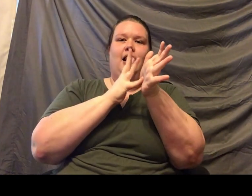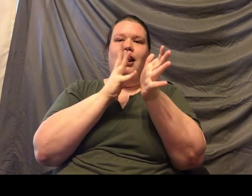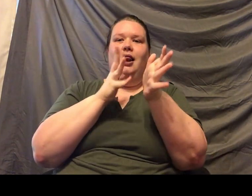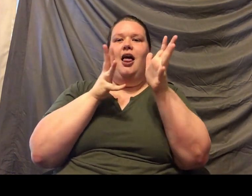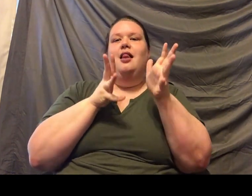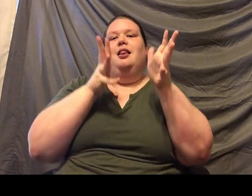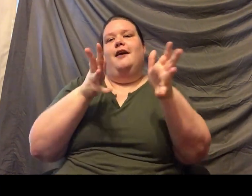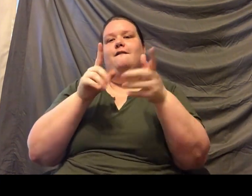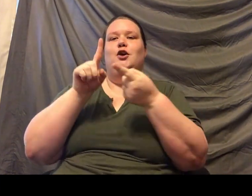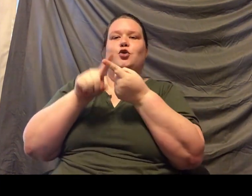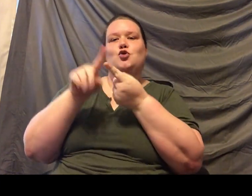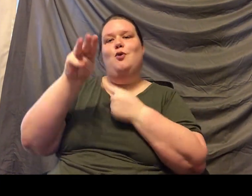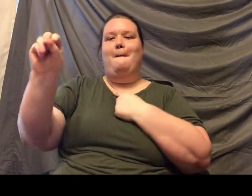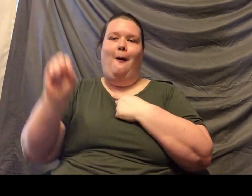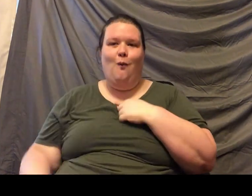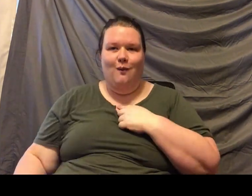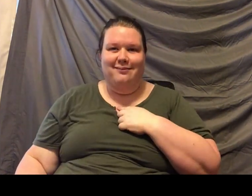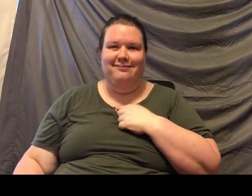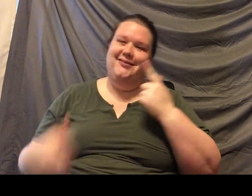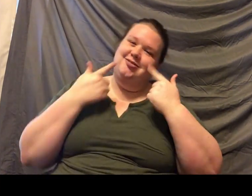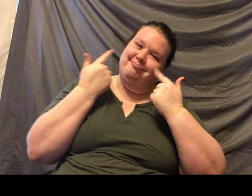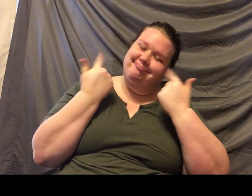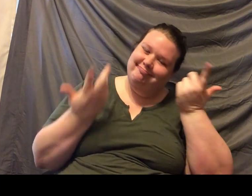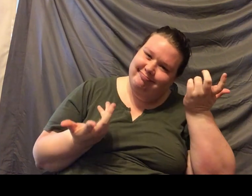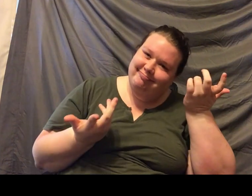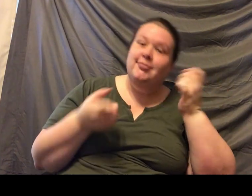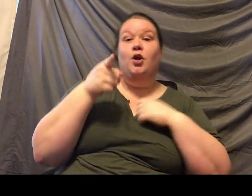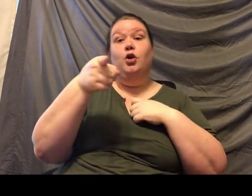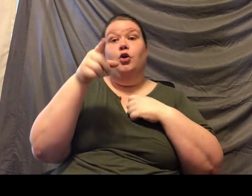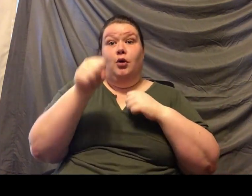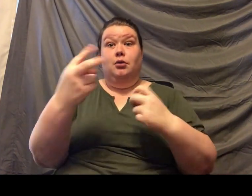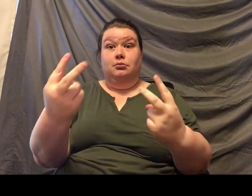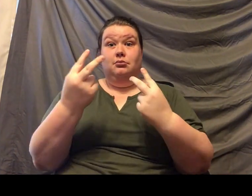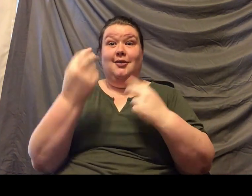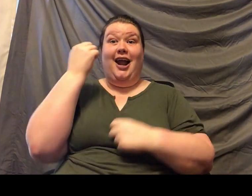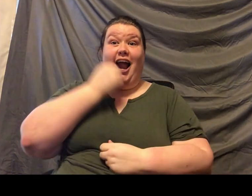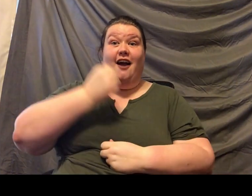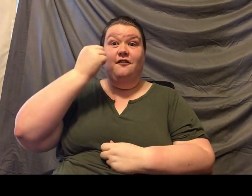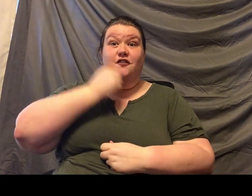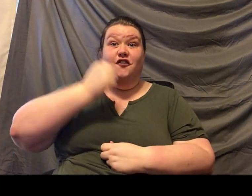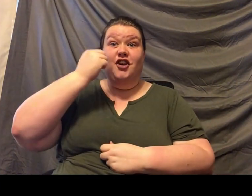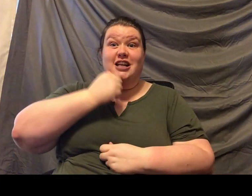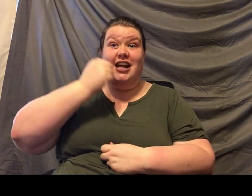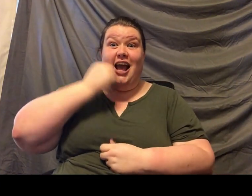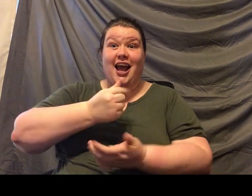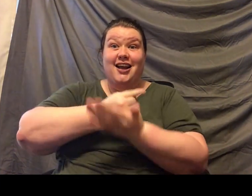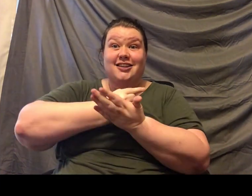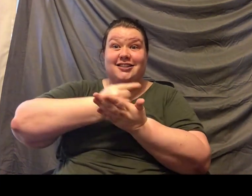Sorry. And you guys can check out your home safari every day, seven days a week at 3 o'clock exactly. So be